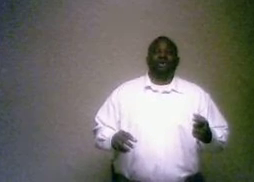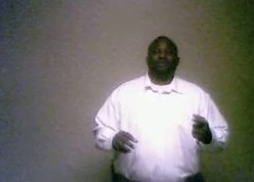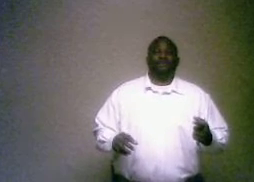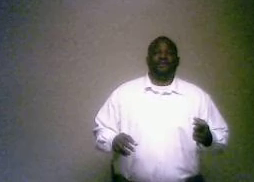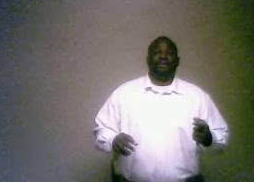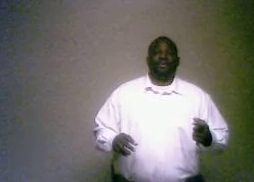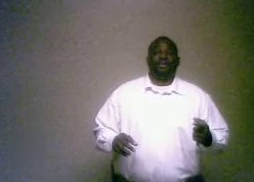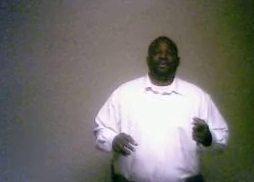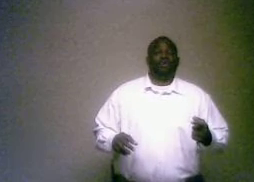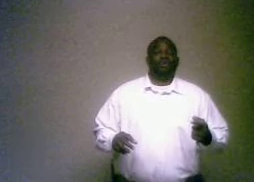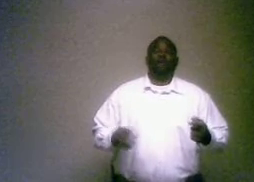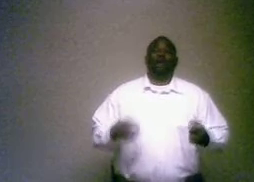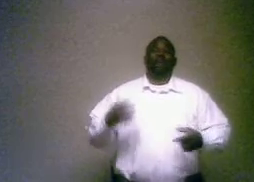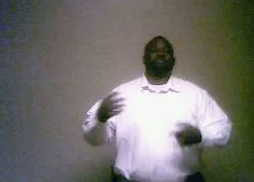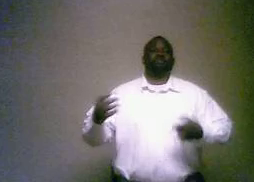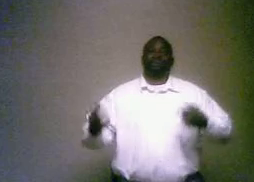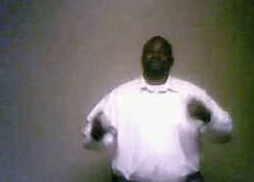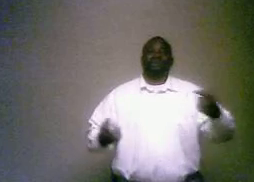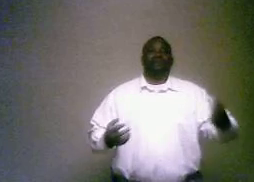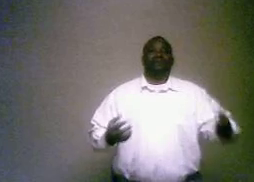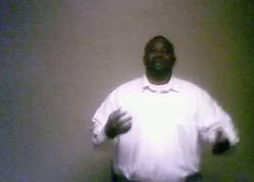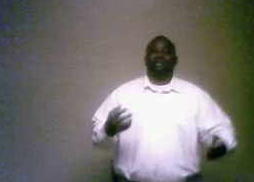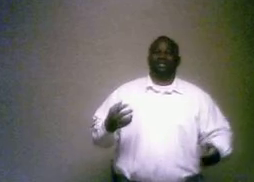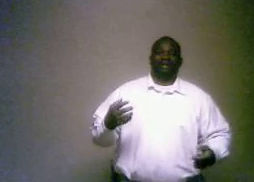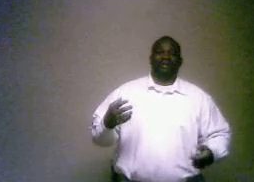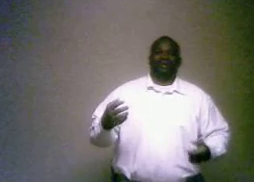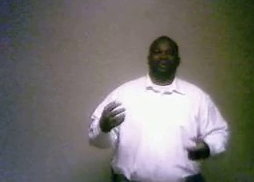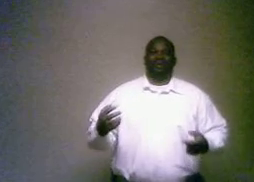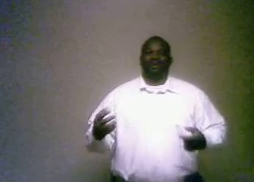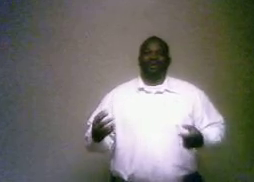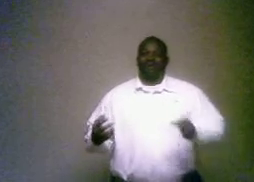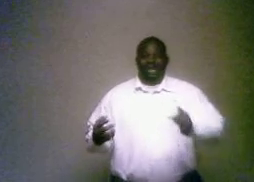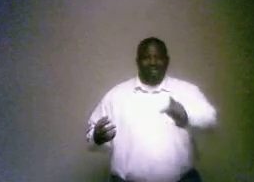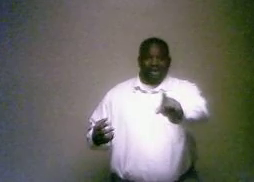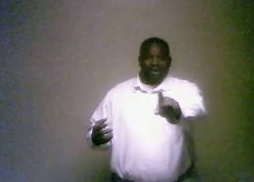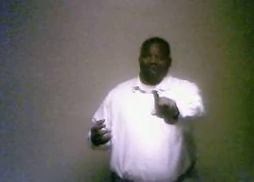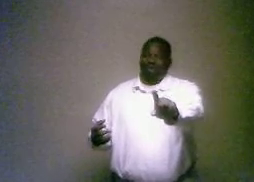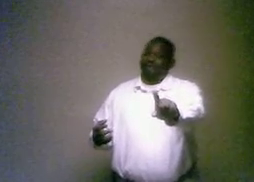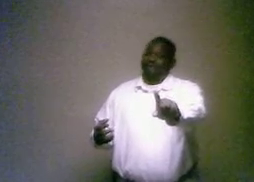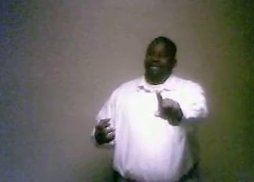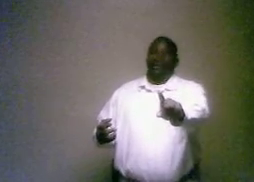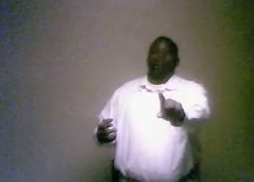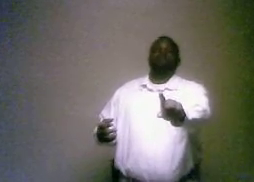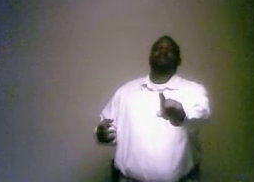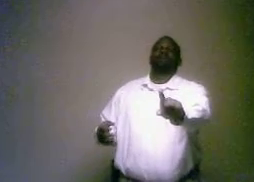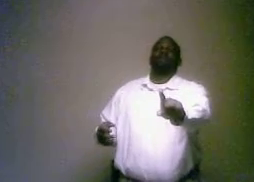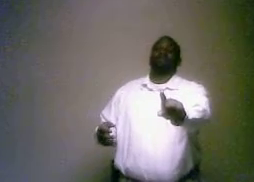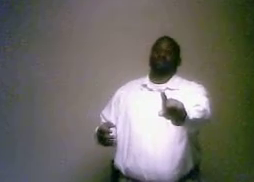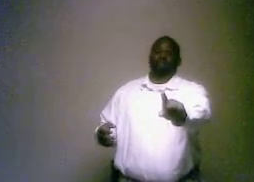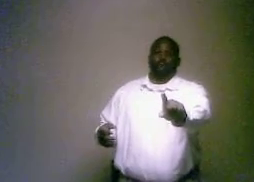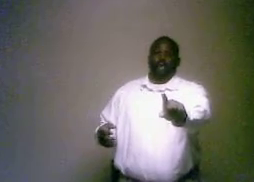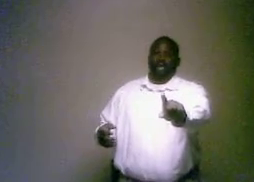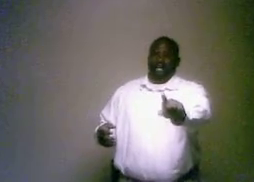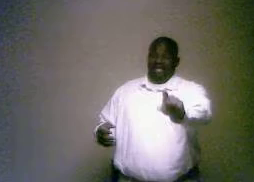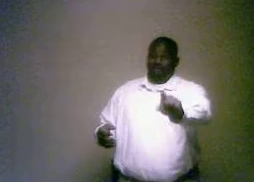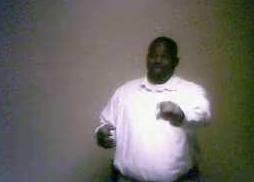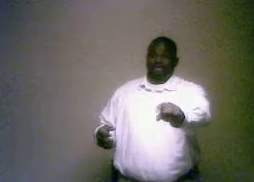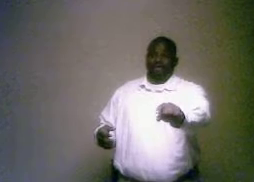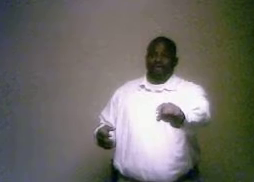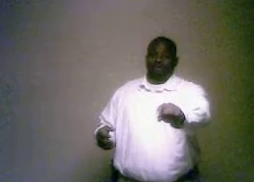was fulfilled. He's going to pour out his spirits on your sons and daughter. Wait a minute. Hold on right there because the 120, and I'm going to show you, Lord